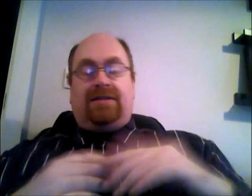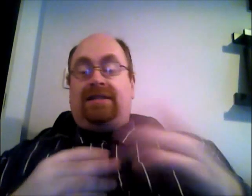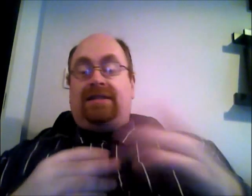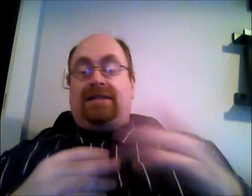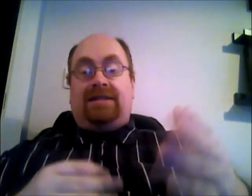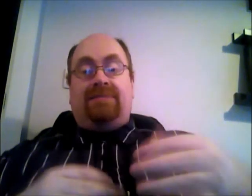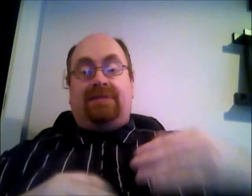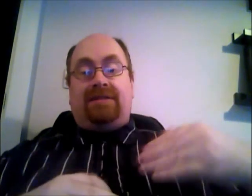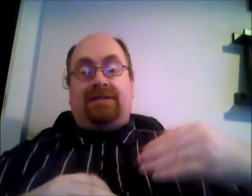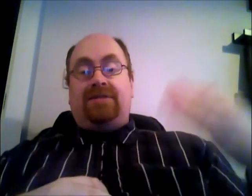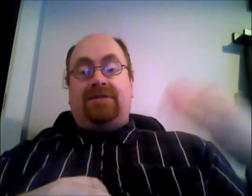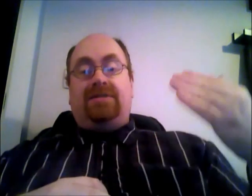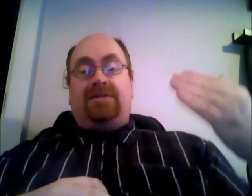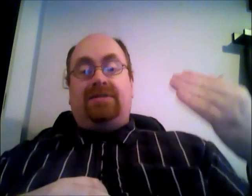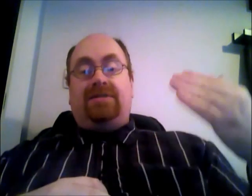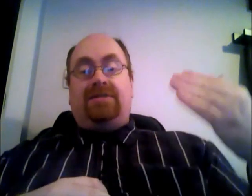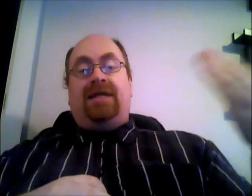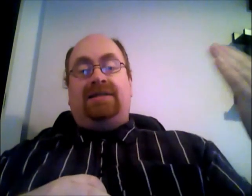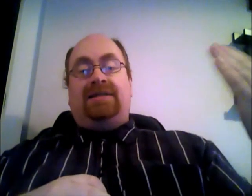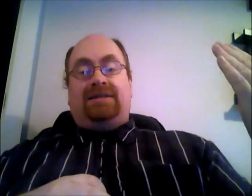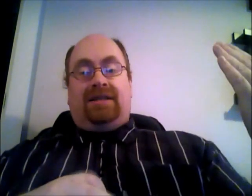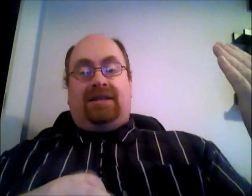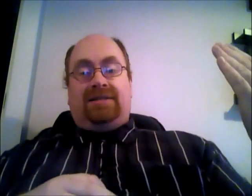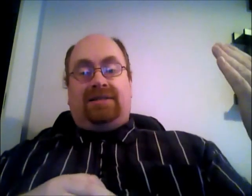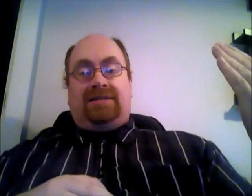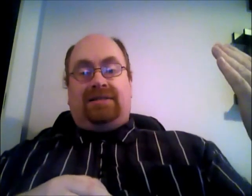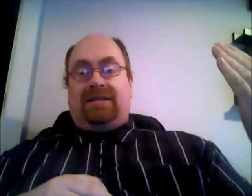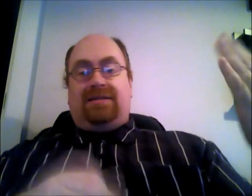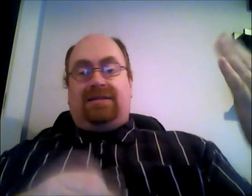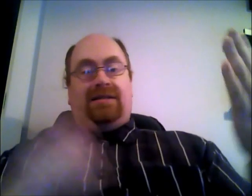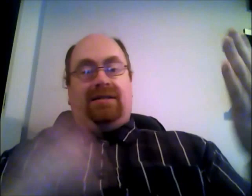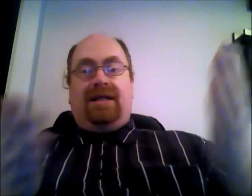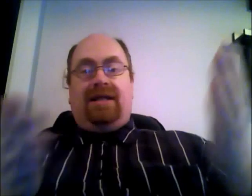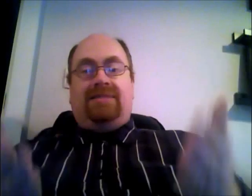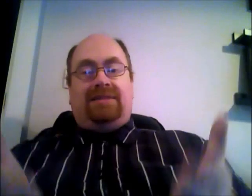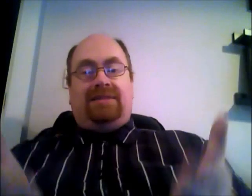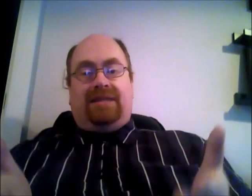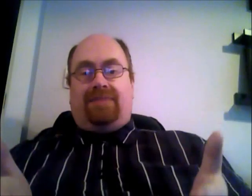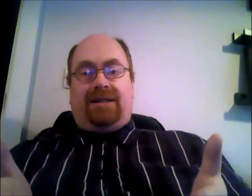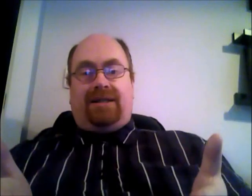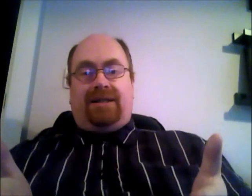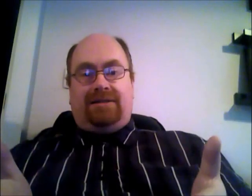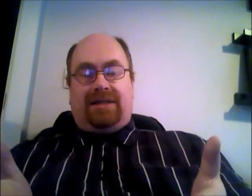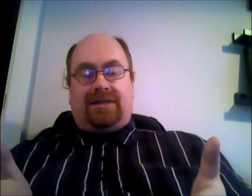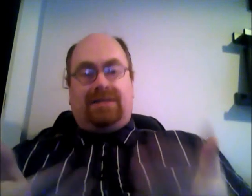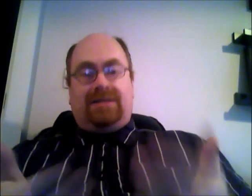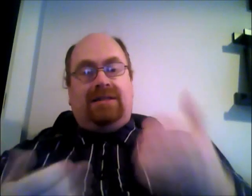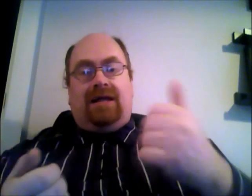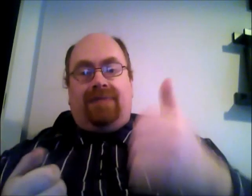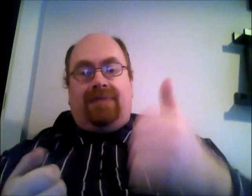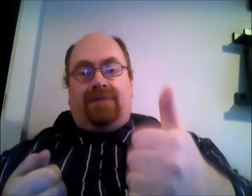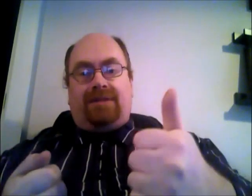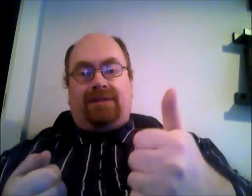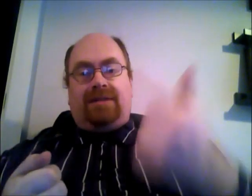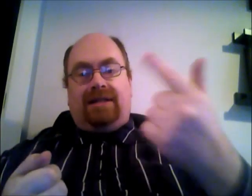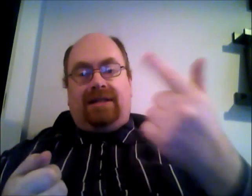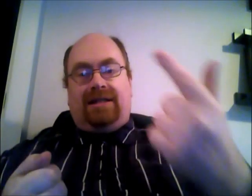that's the other thing they're going to to raise the charges clear any semi-state body can do that on post electric